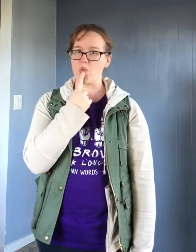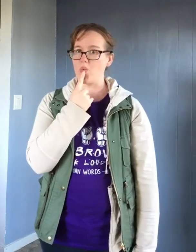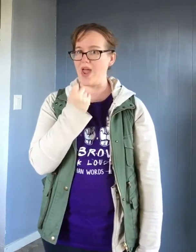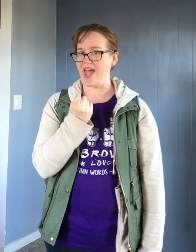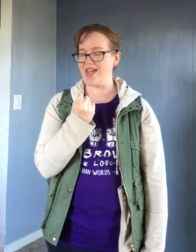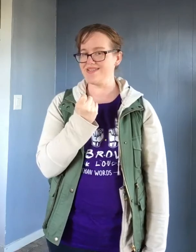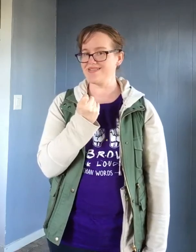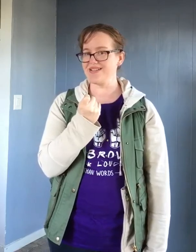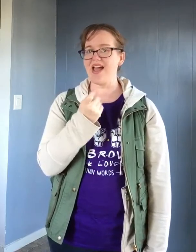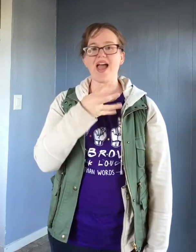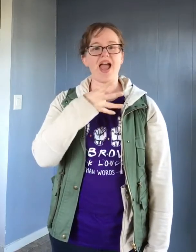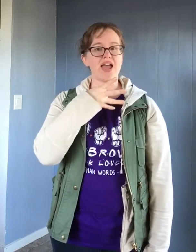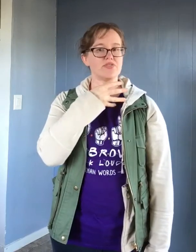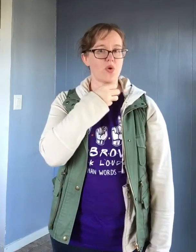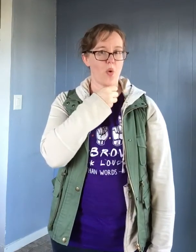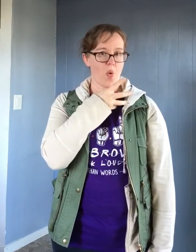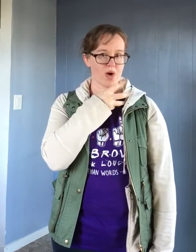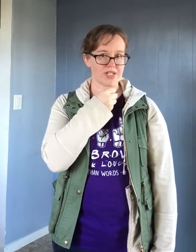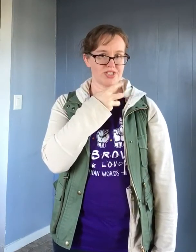red and orange.